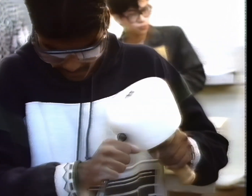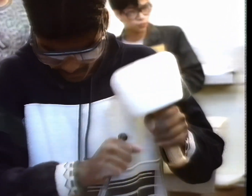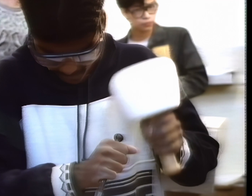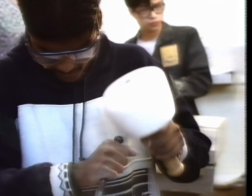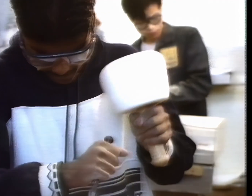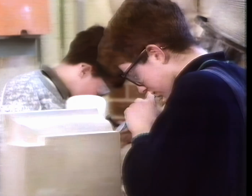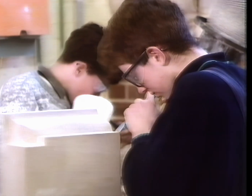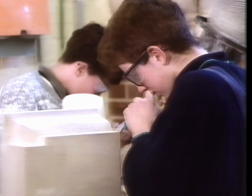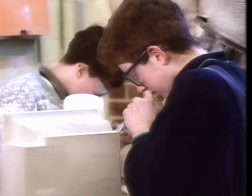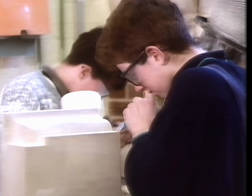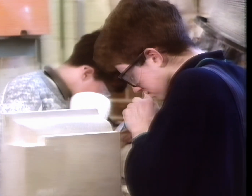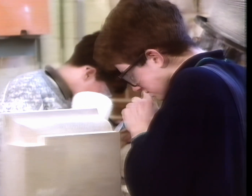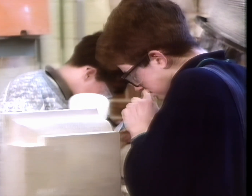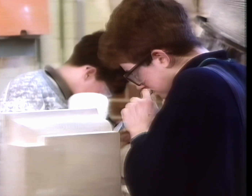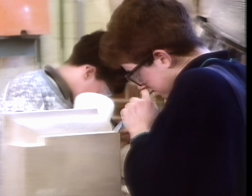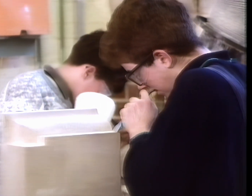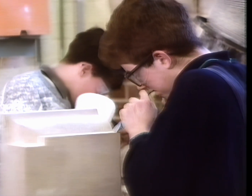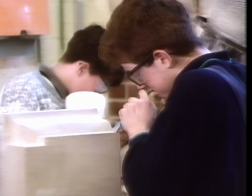Two are